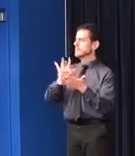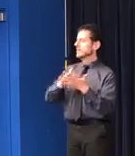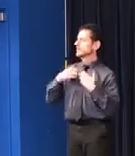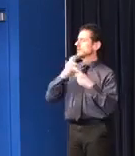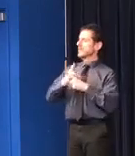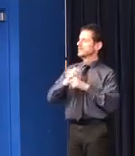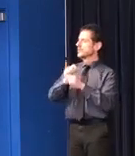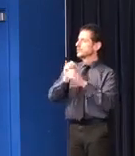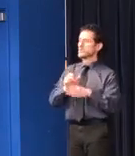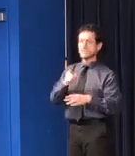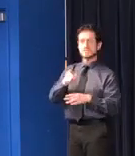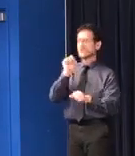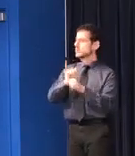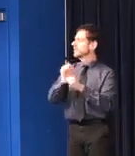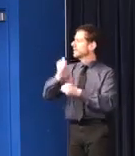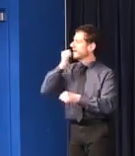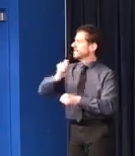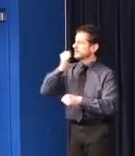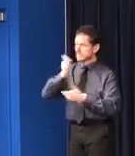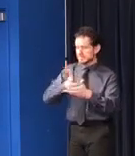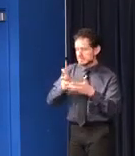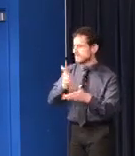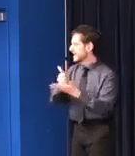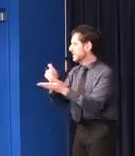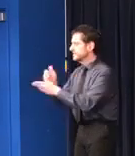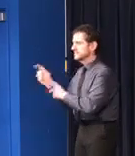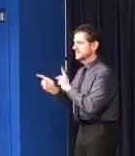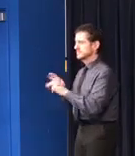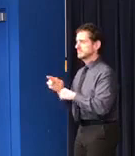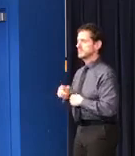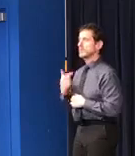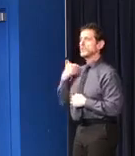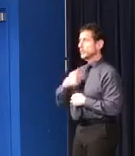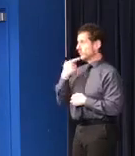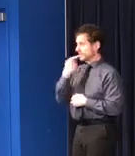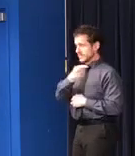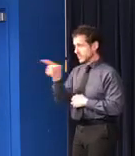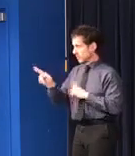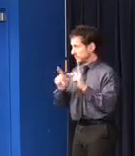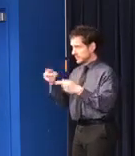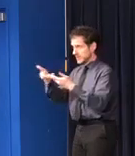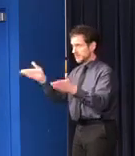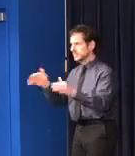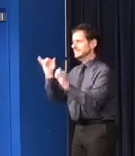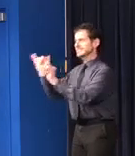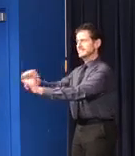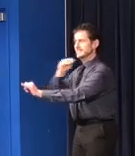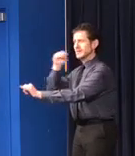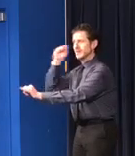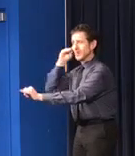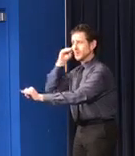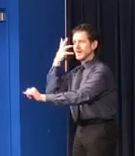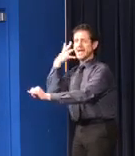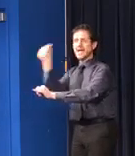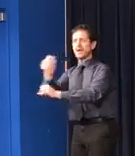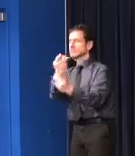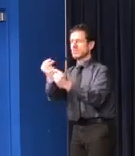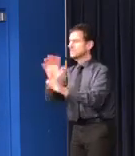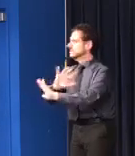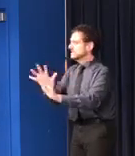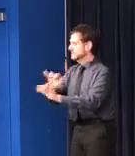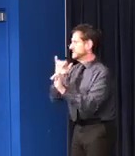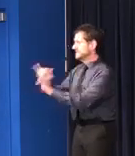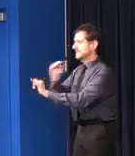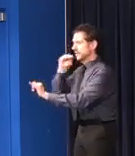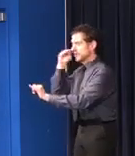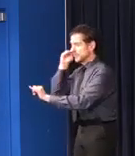literally on the front lines. While we are telling the public to shelter in place, to stay at home, we are asking them to